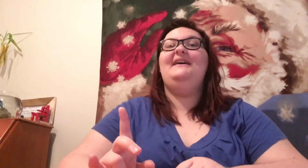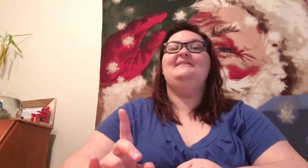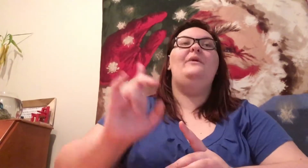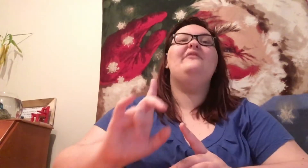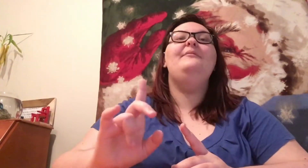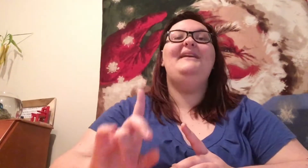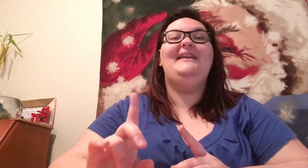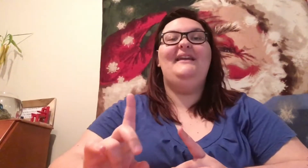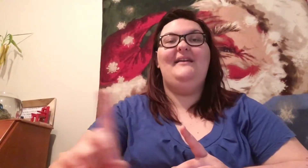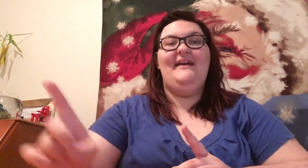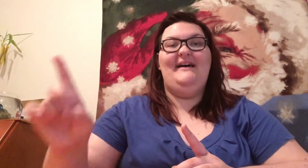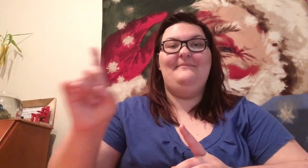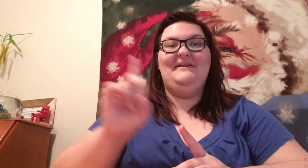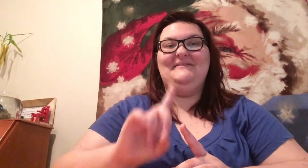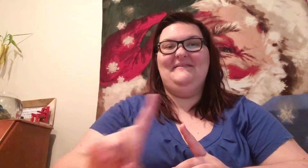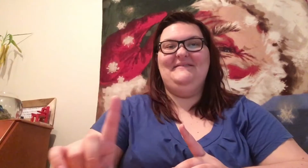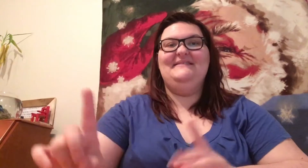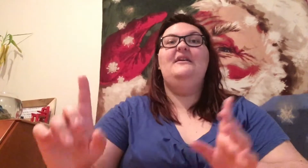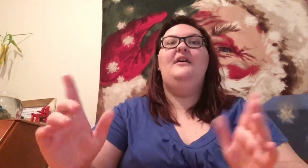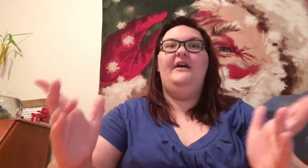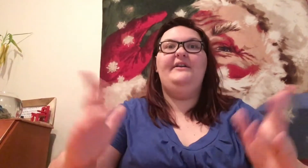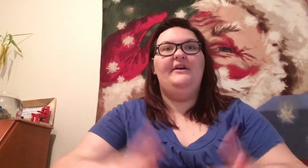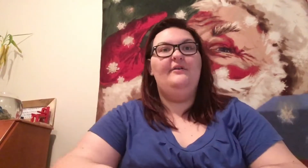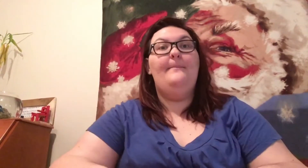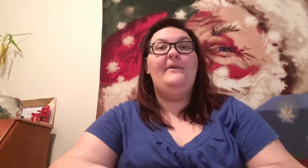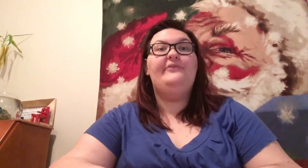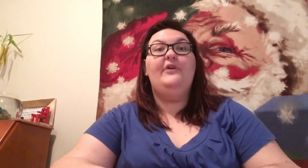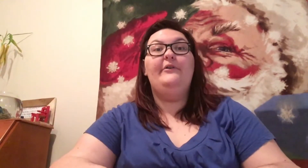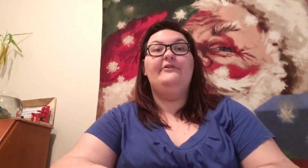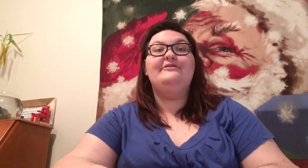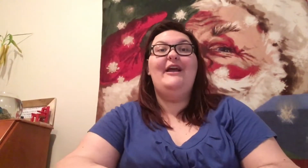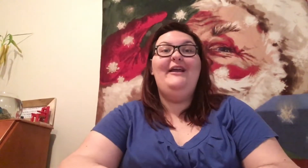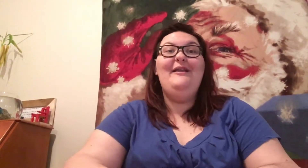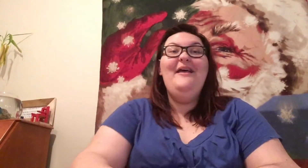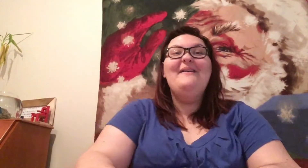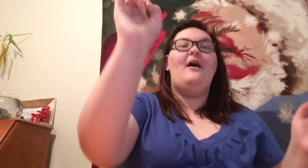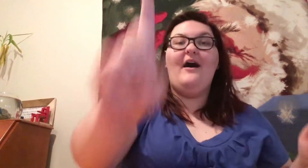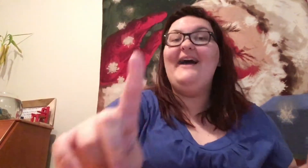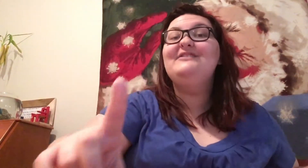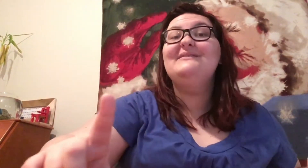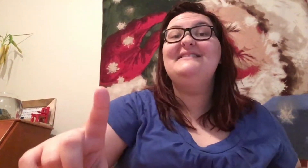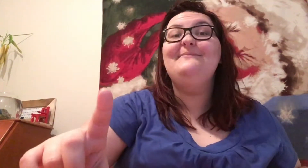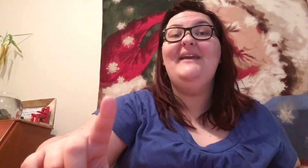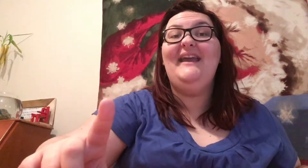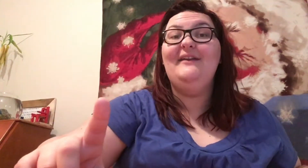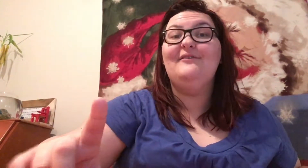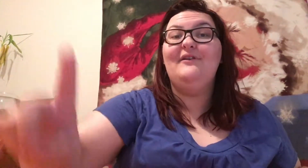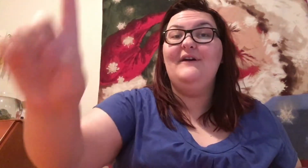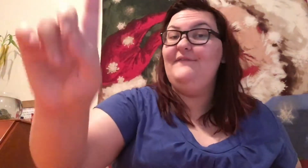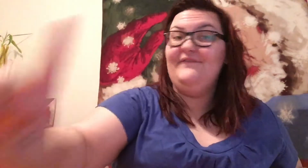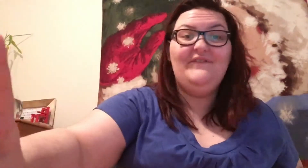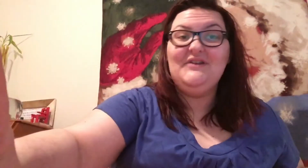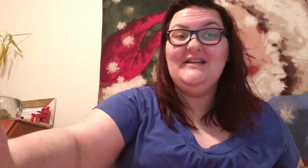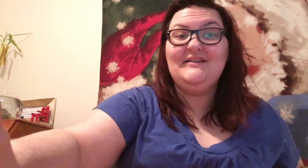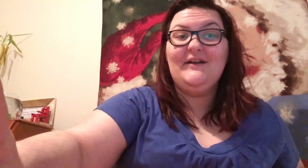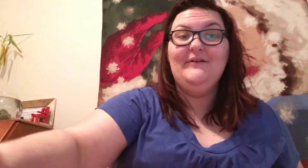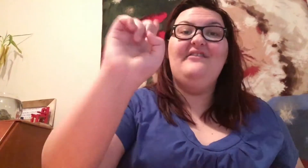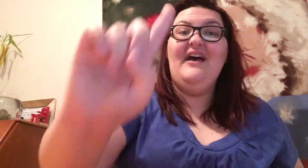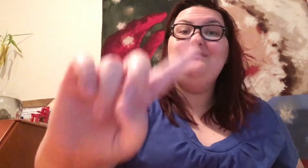mind. We were meeting at McDonald's. I know. McDonald's, right? I twisted my ankle a few days ago, and that